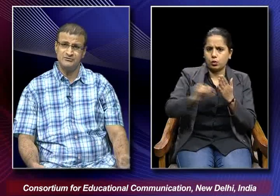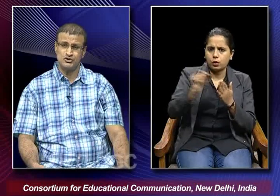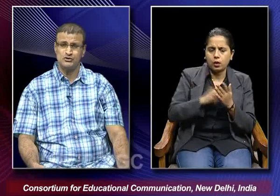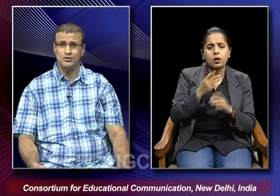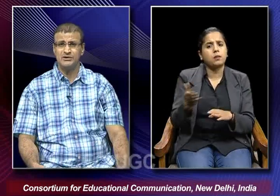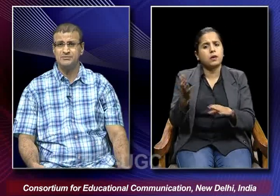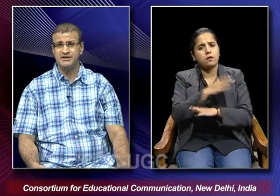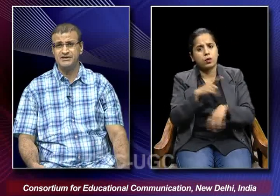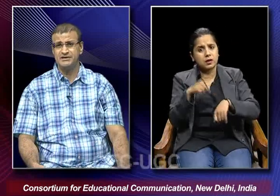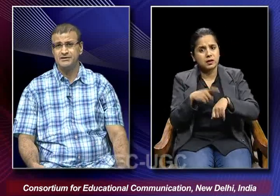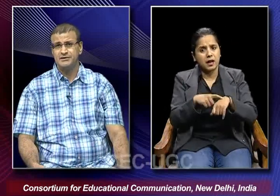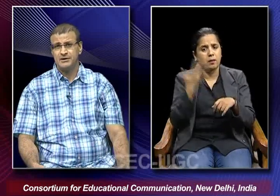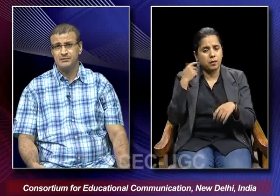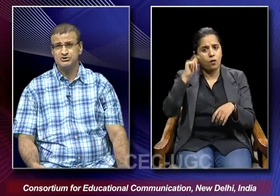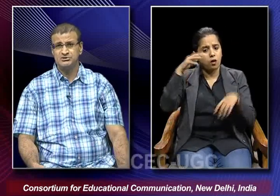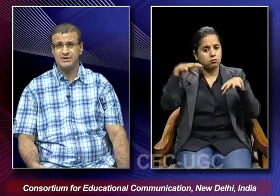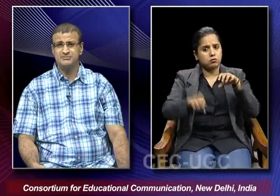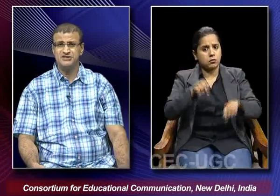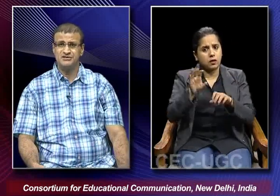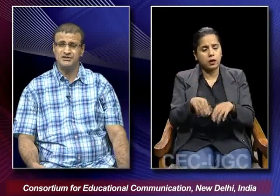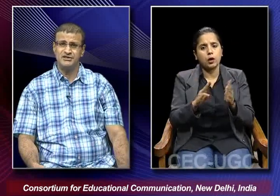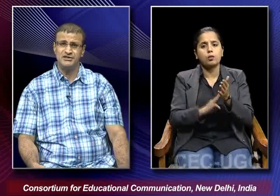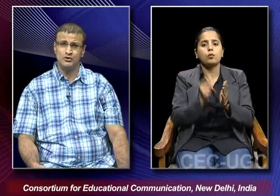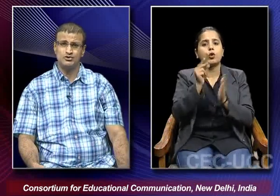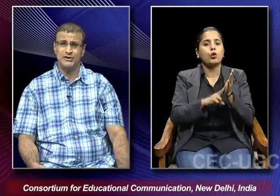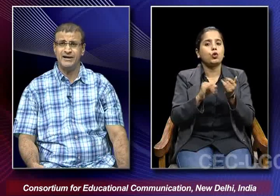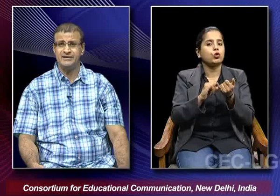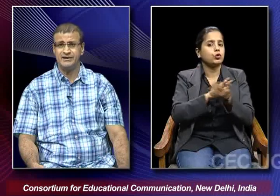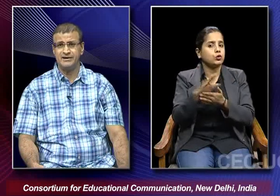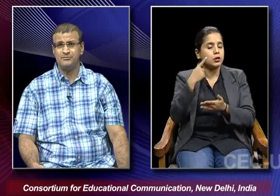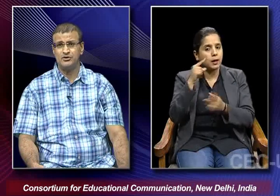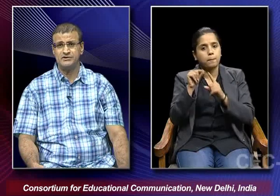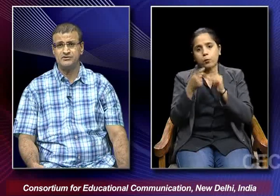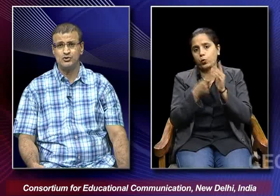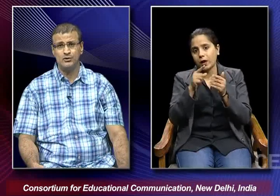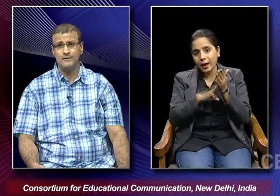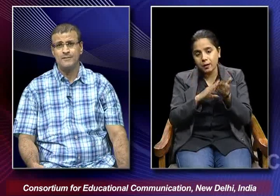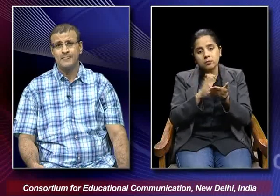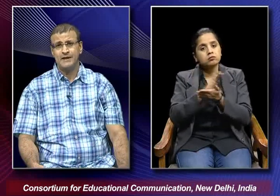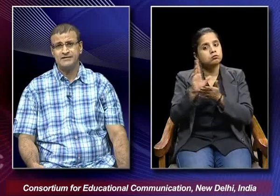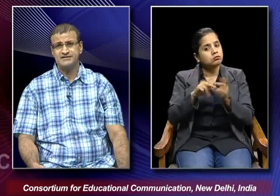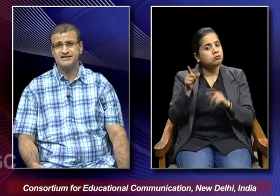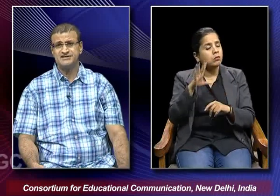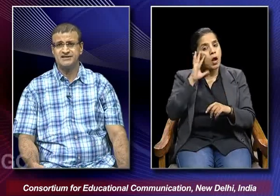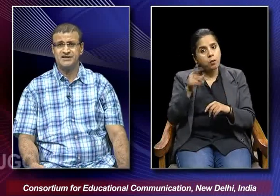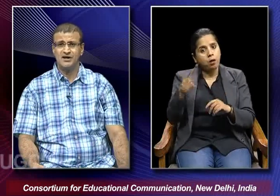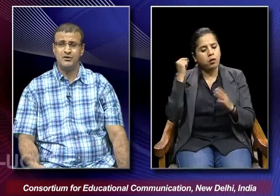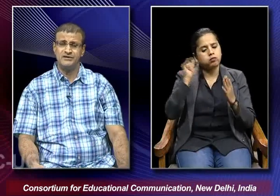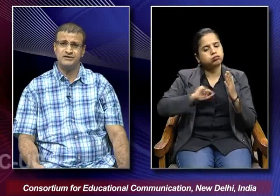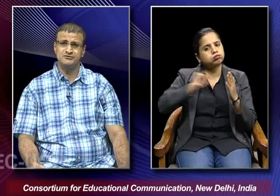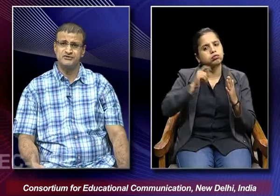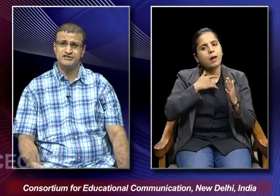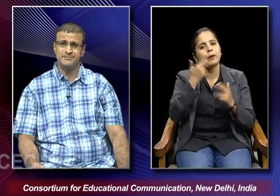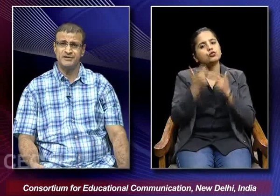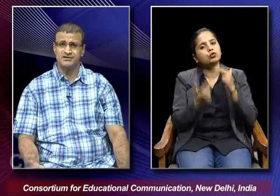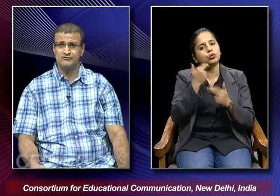times or the colonial period Munshi Premchand, he also had an important role in that sense that how in